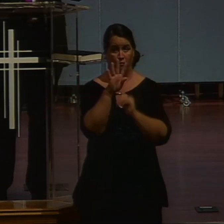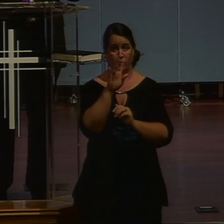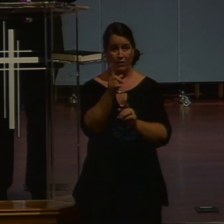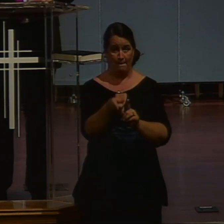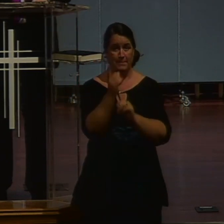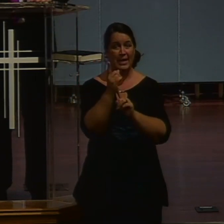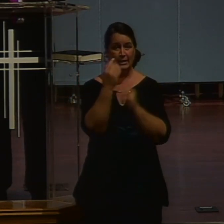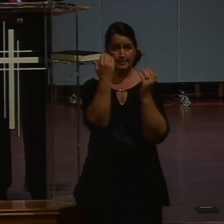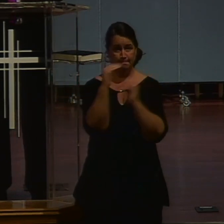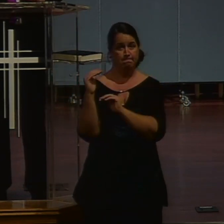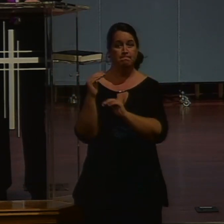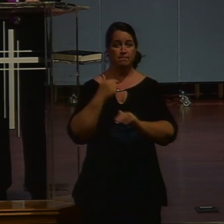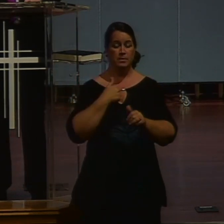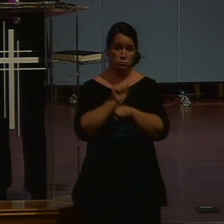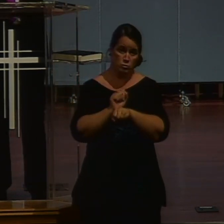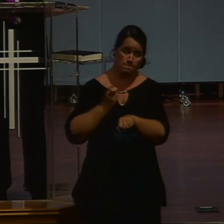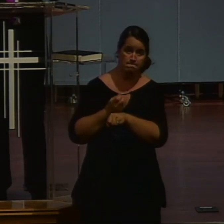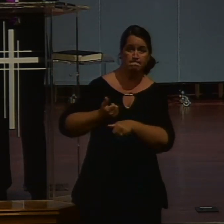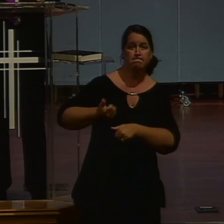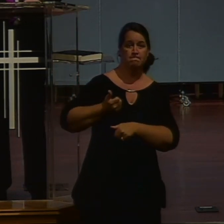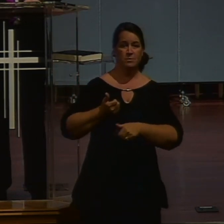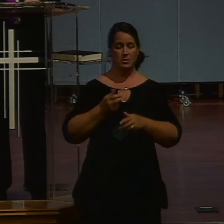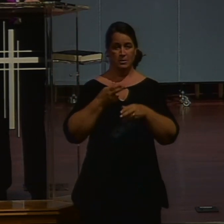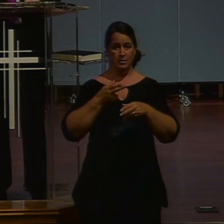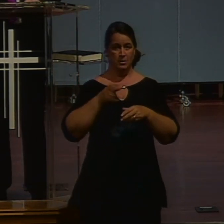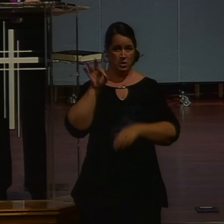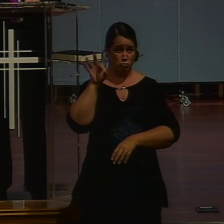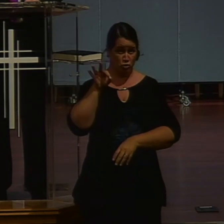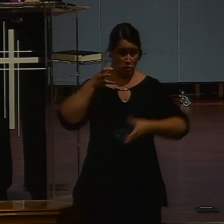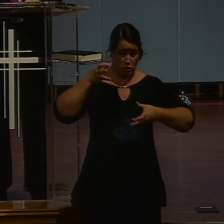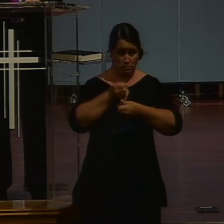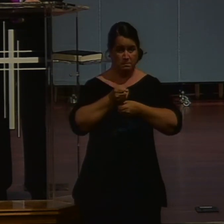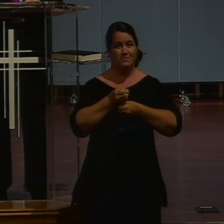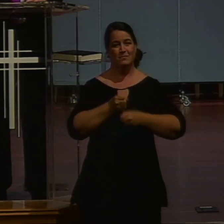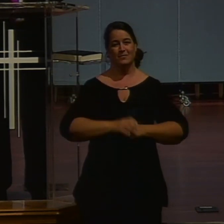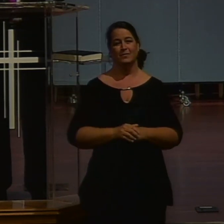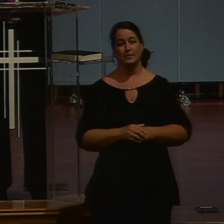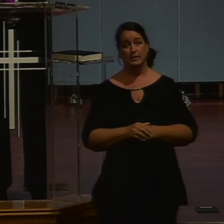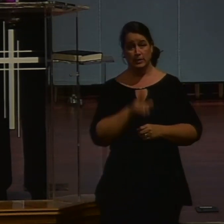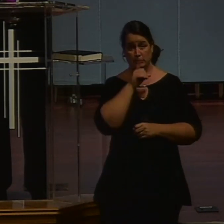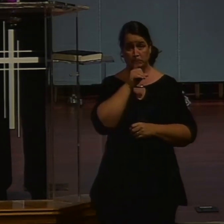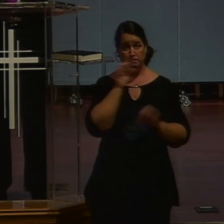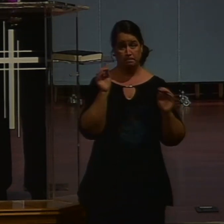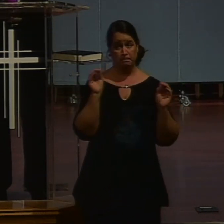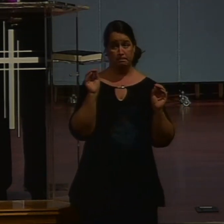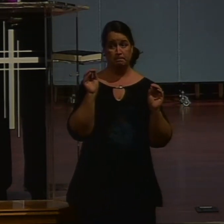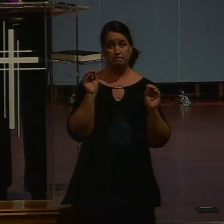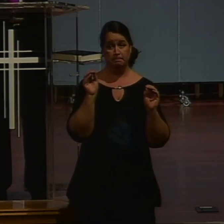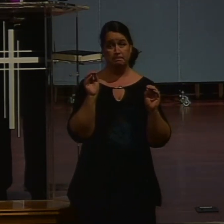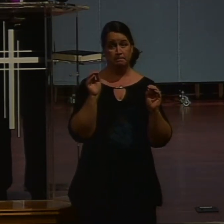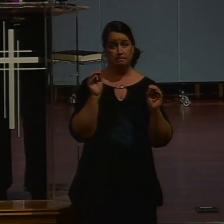going to be my effort. Got to work harder to preach shorter and get it all in. We're going to make sure that no one is